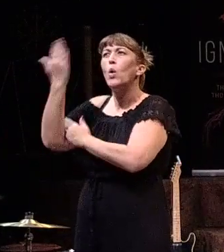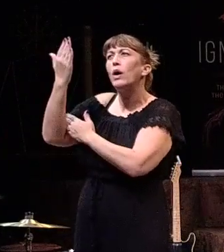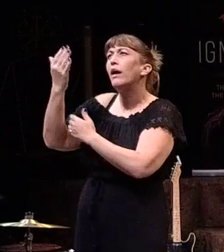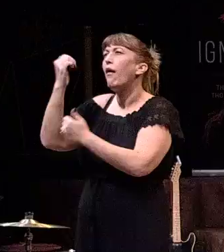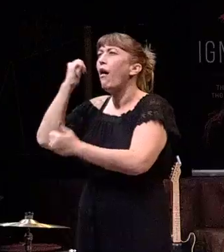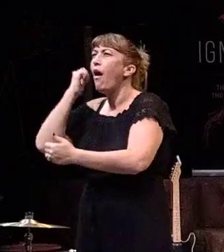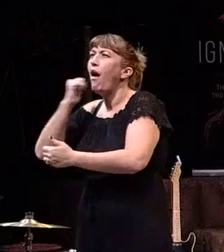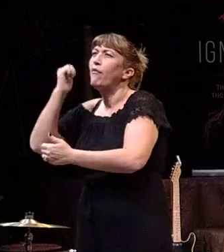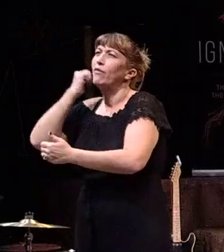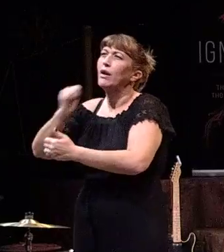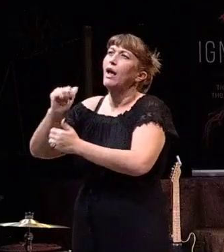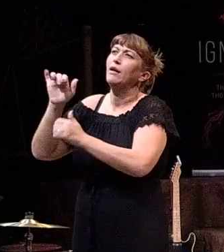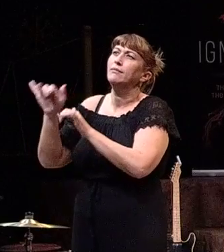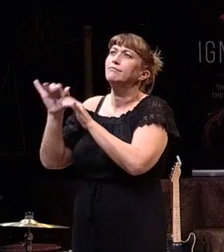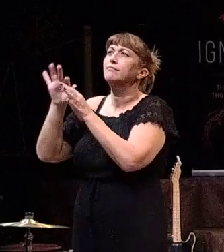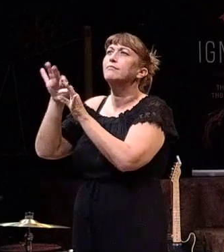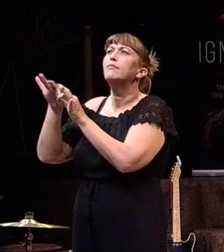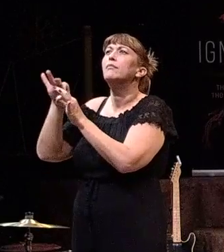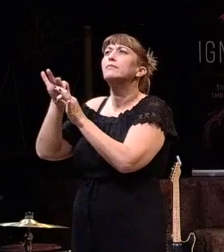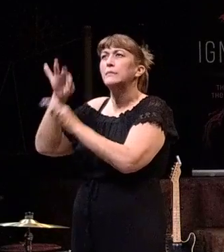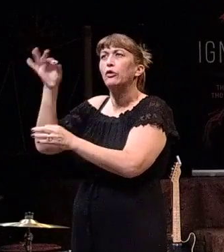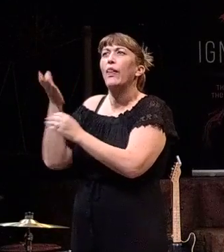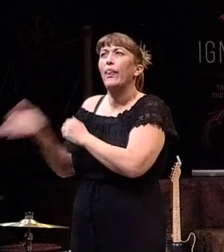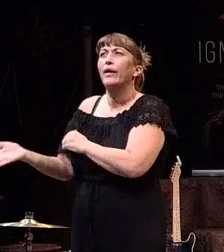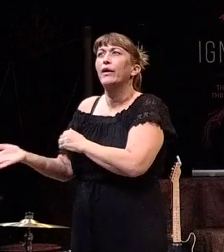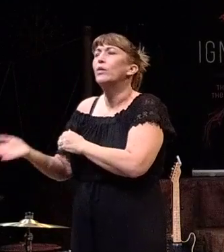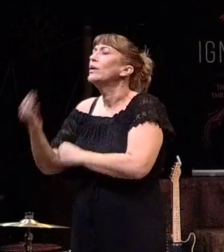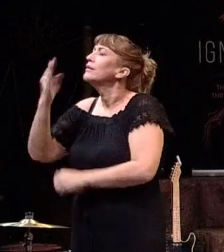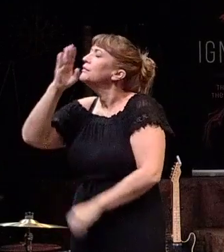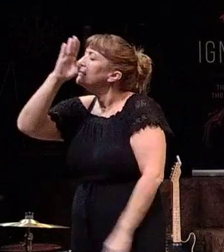Every step of the way and we are never alone.